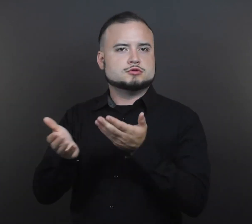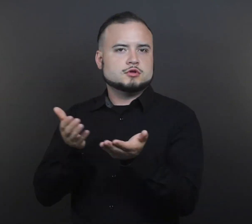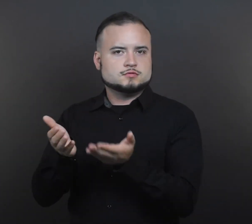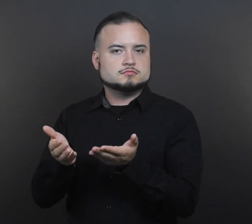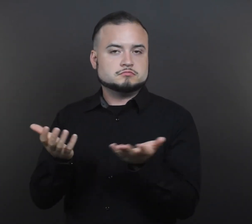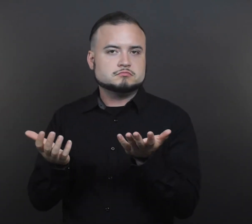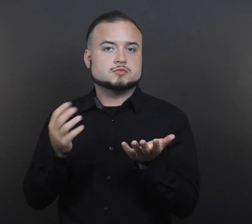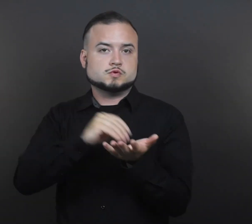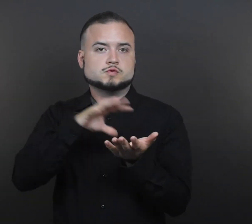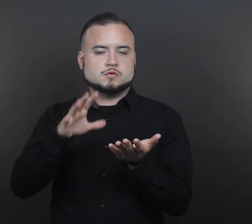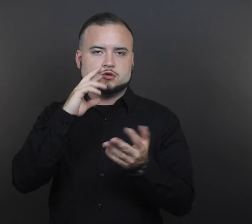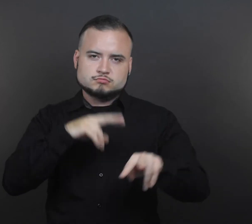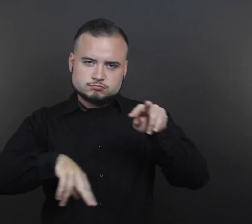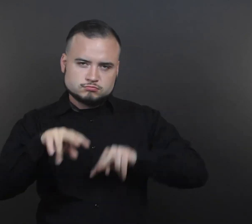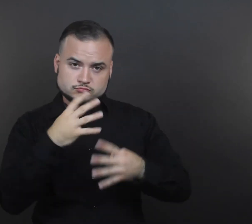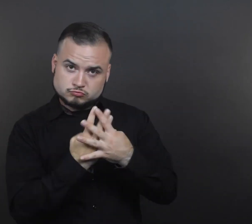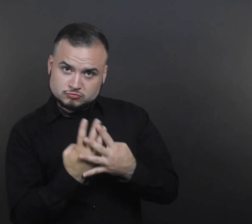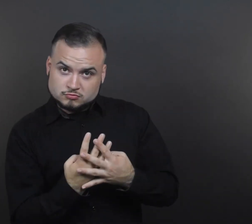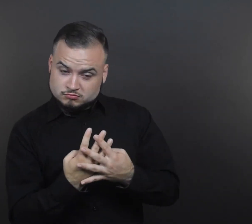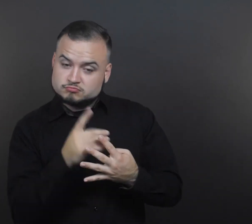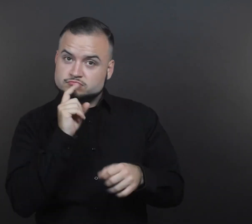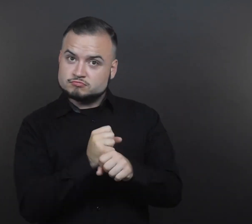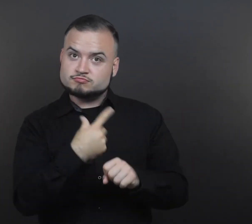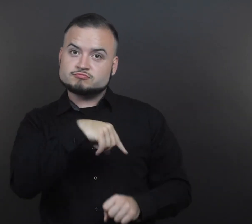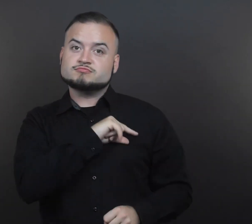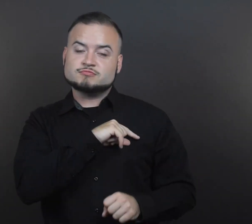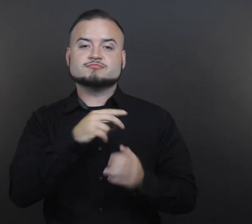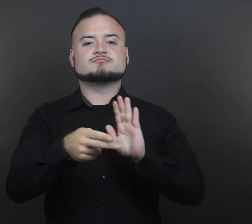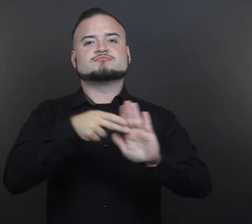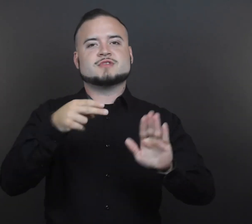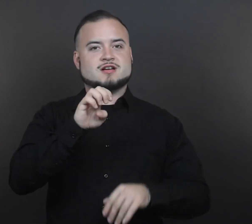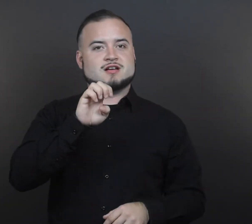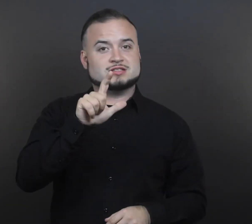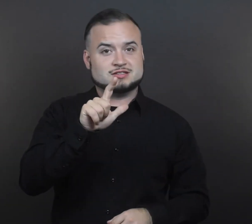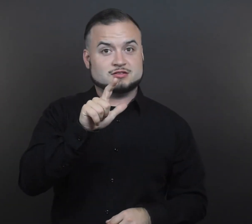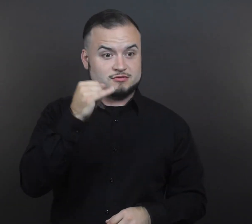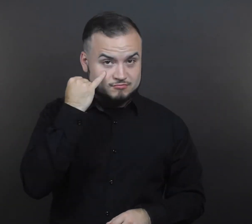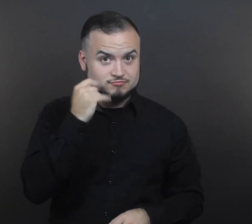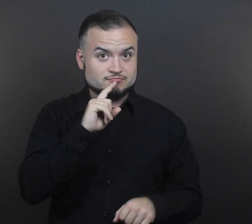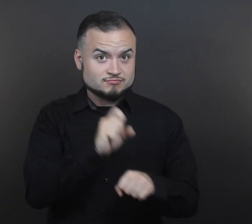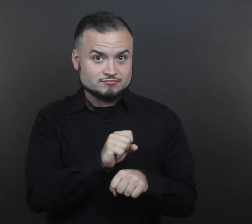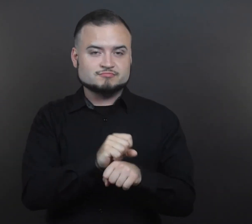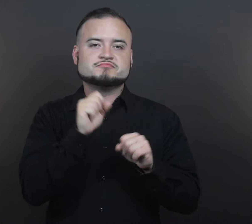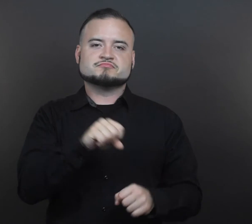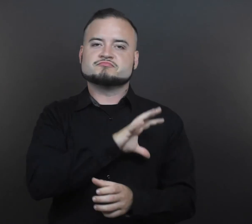Students will be screened for EL status and, if eligible, can be formally included in ELD